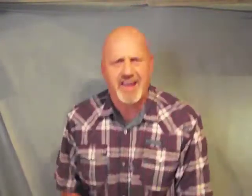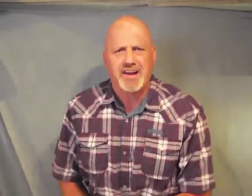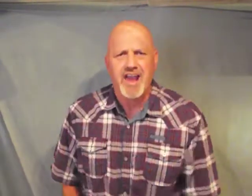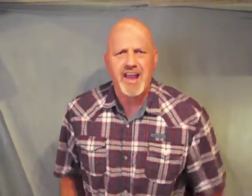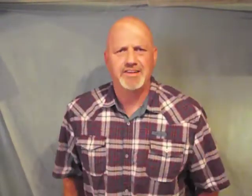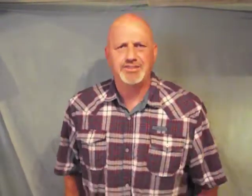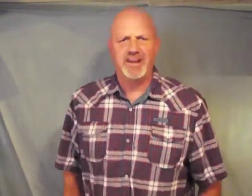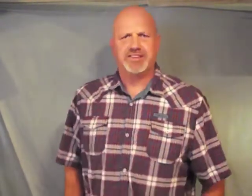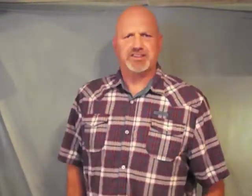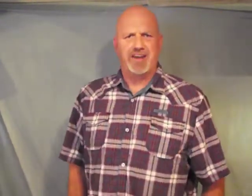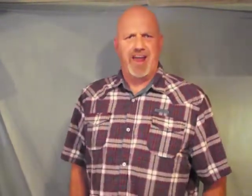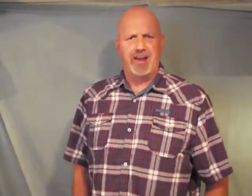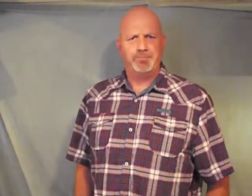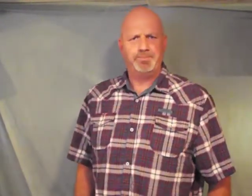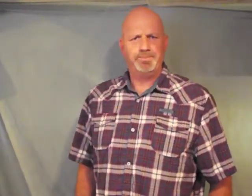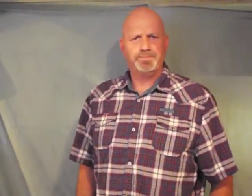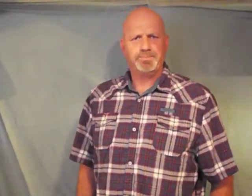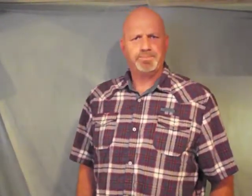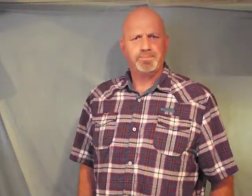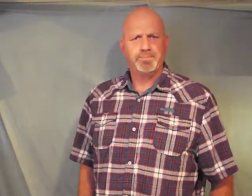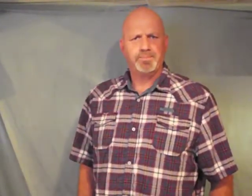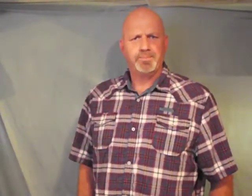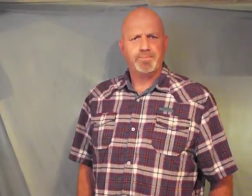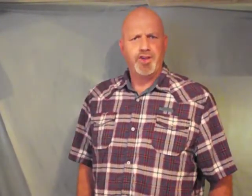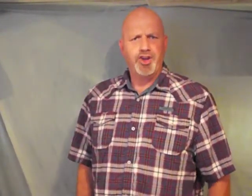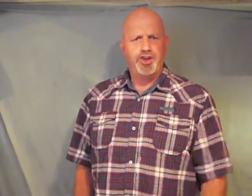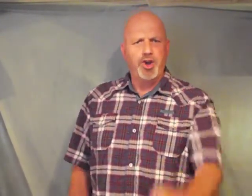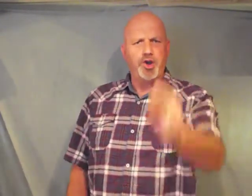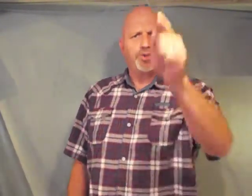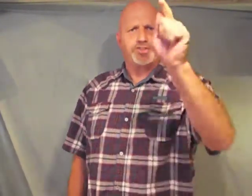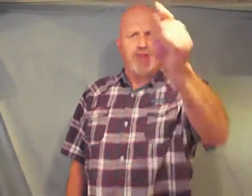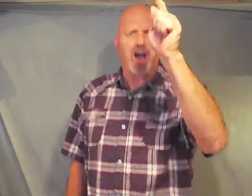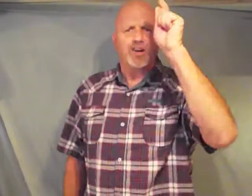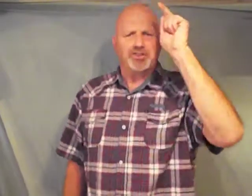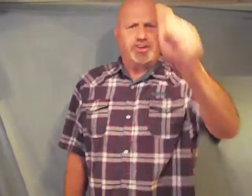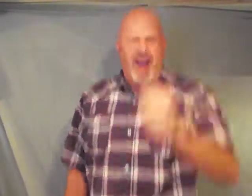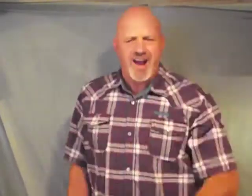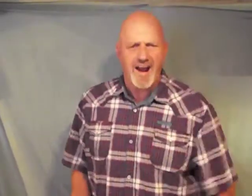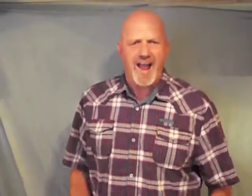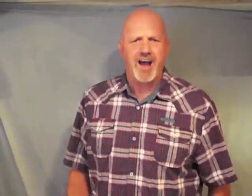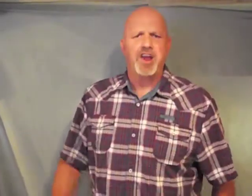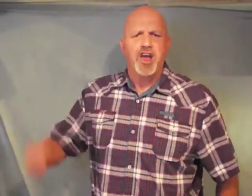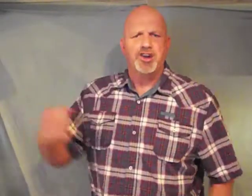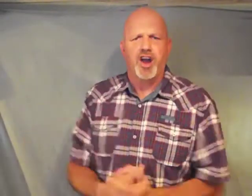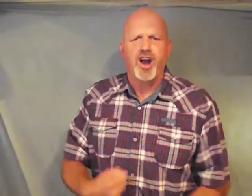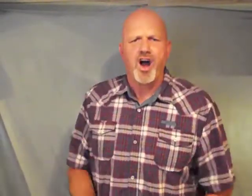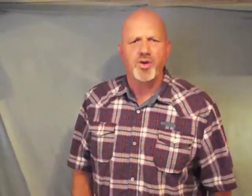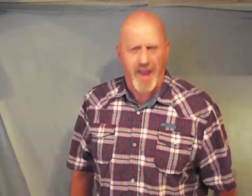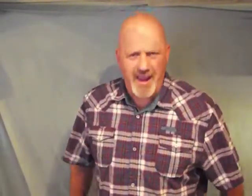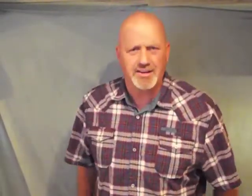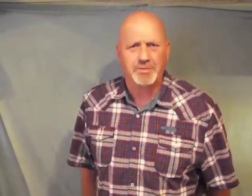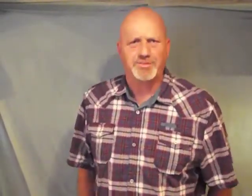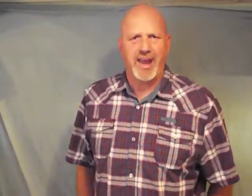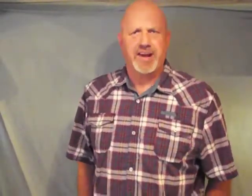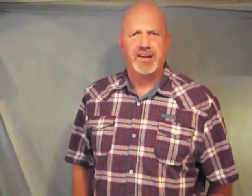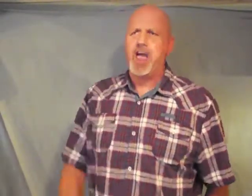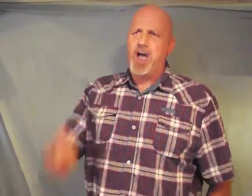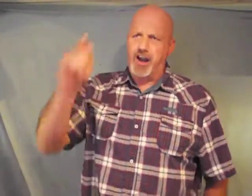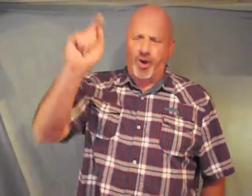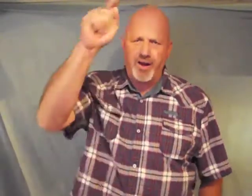in Jesus name you start to tear down your own kingdom Satan according